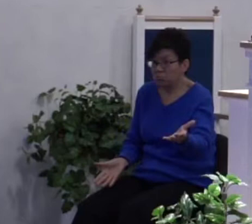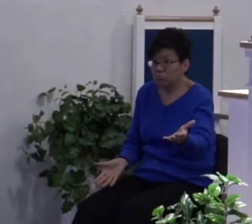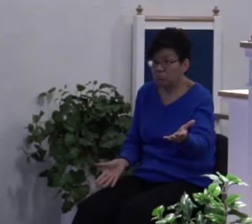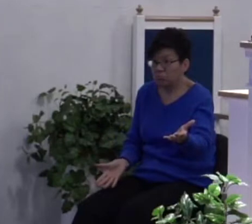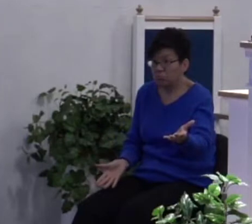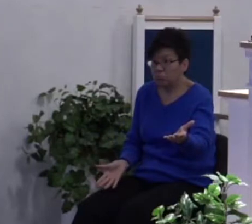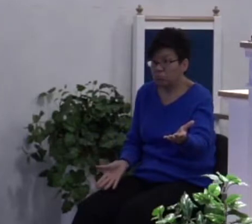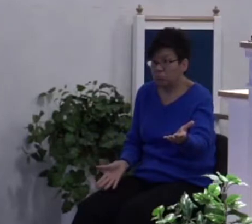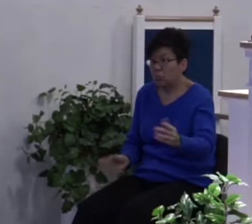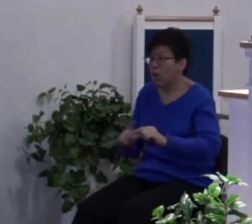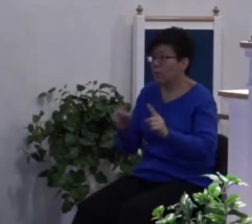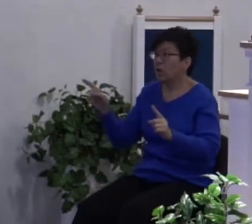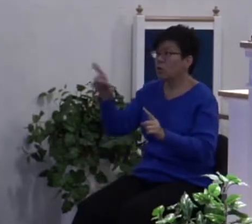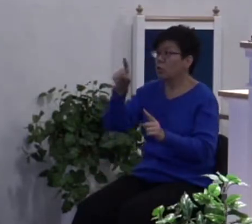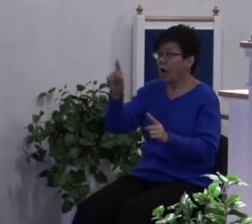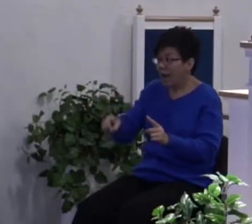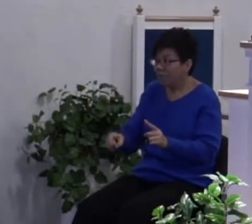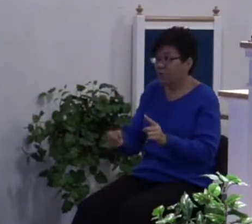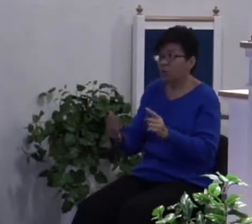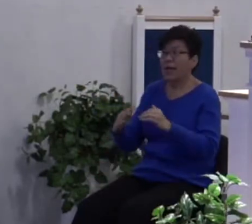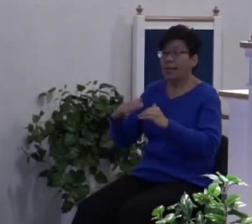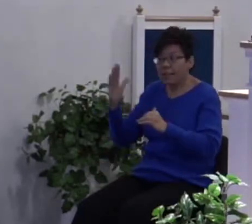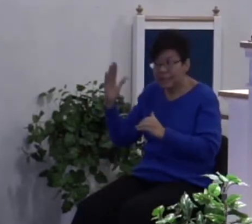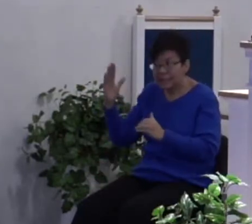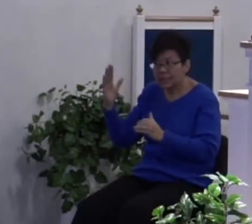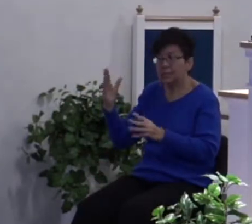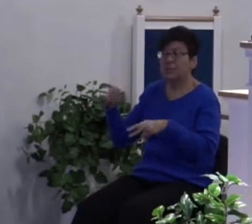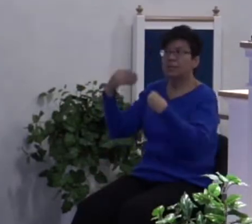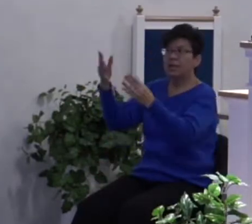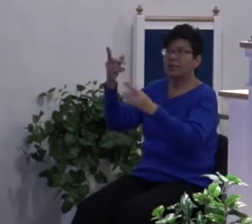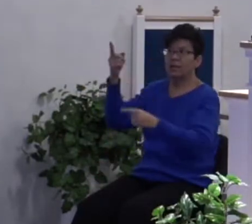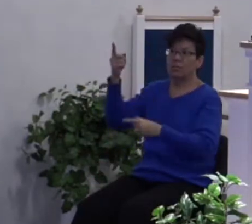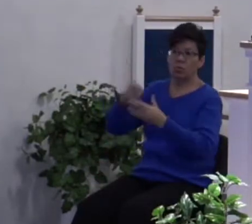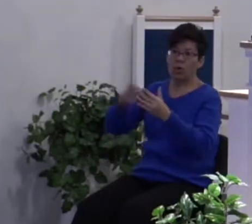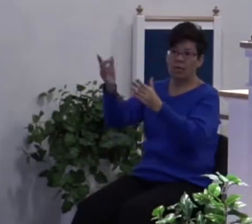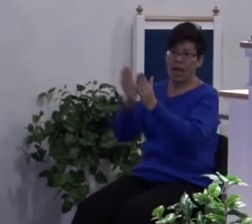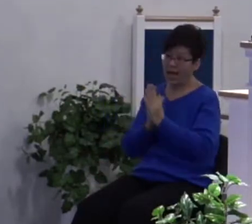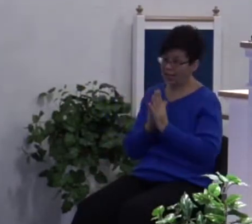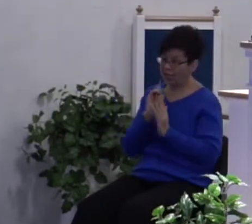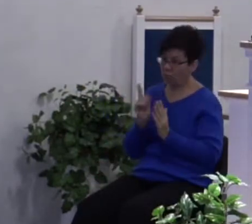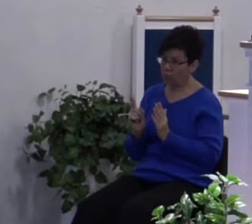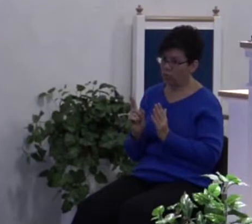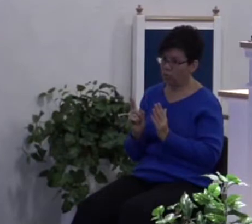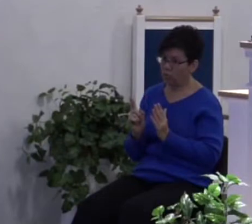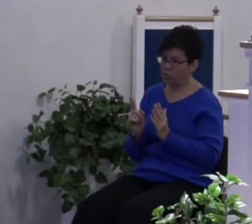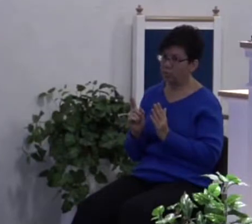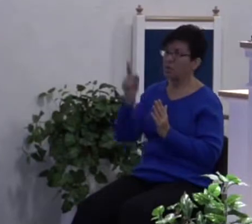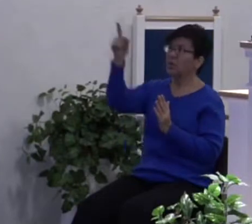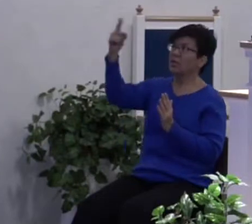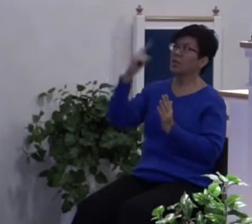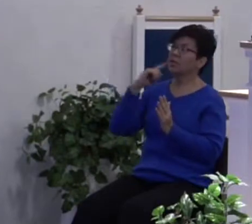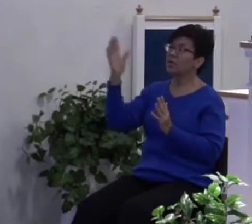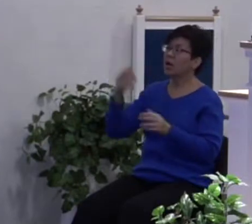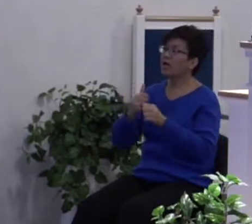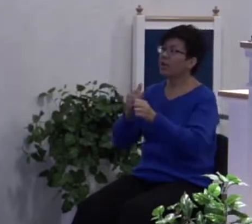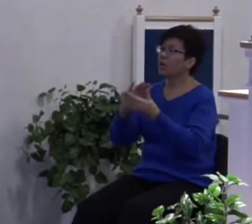But you've got to at least give him what he asked for. He said, follow peace with all men